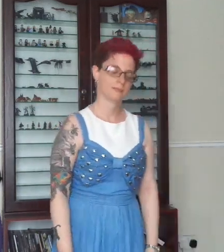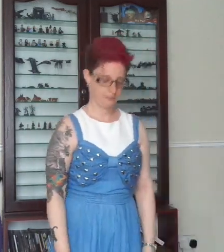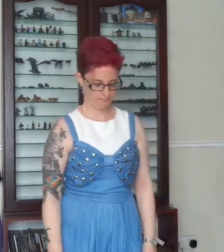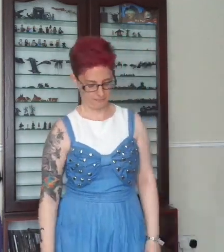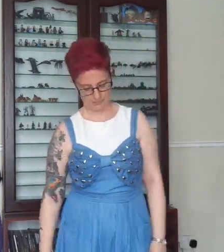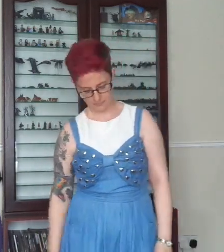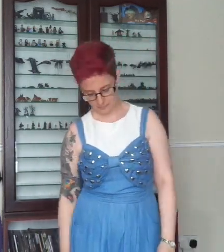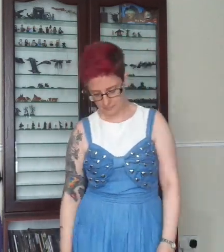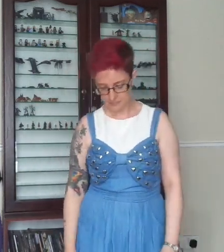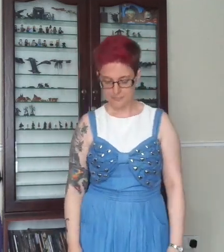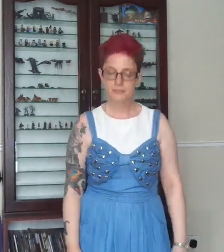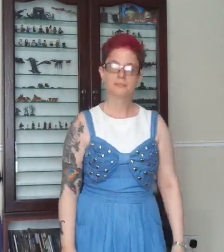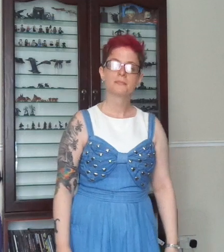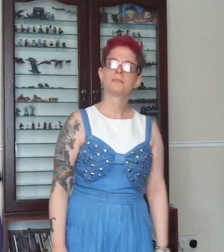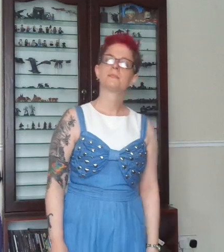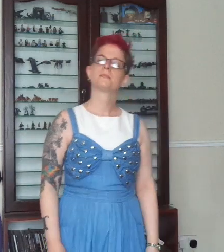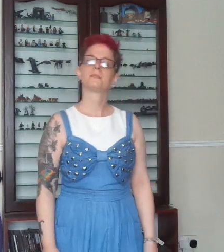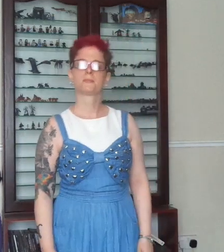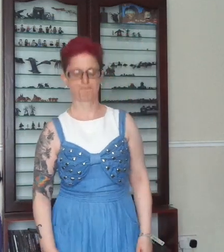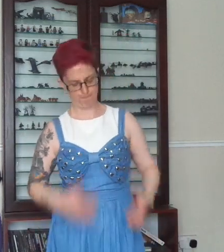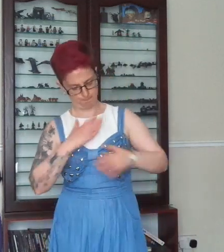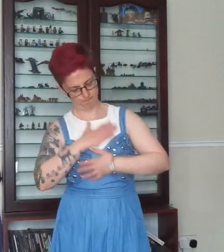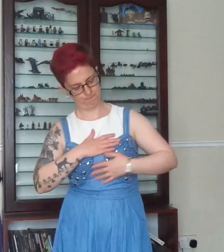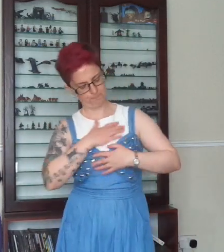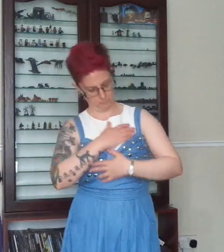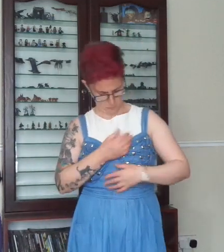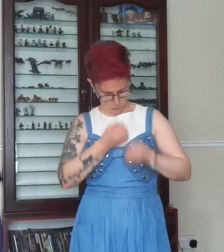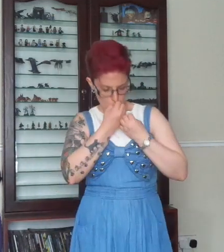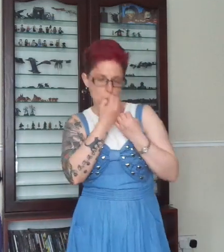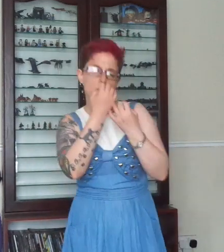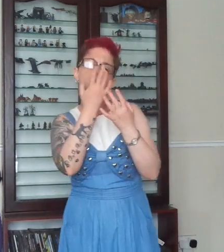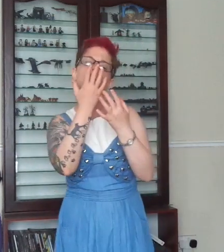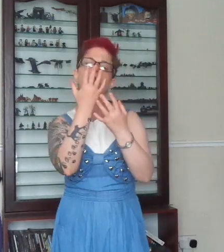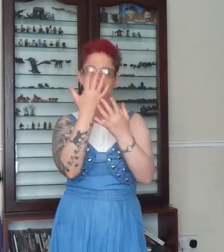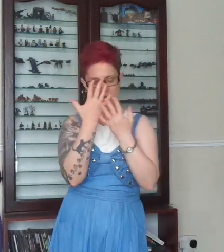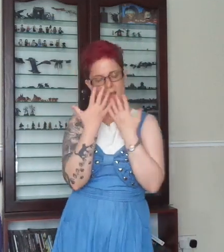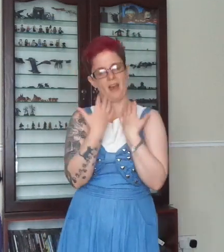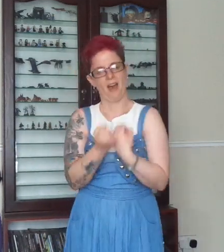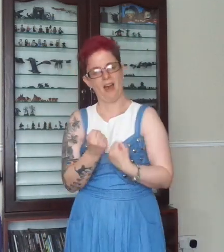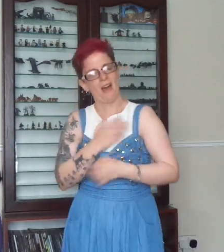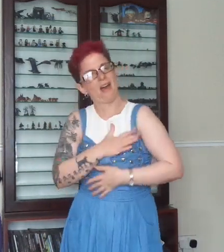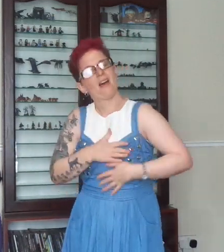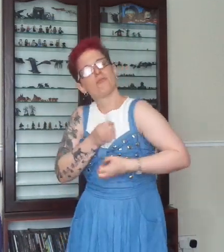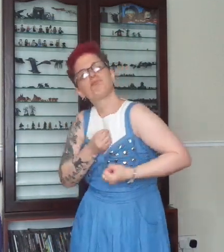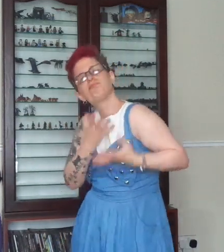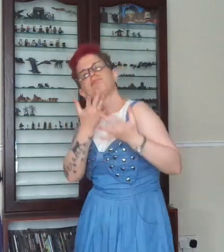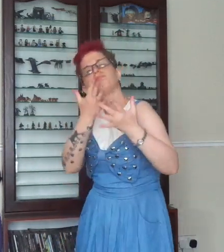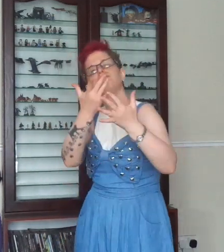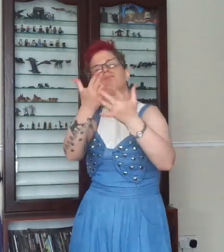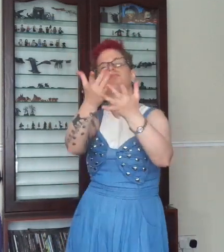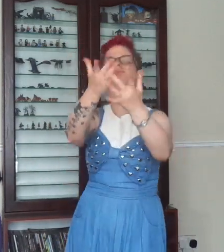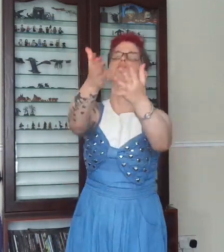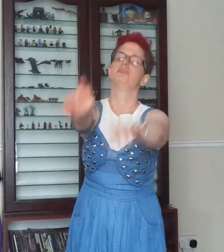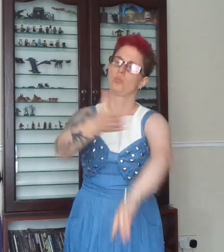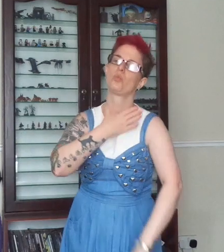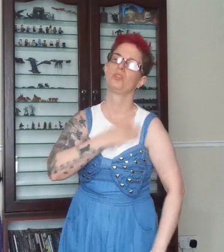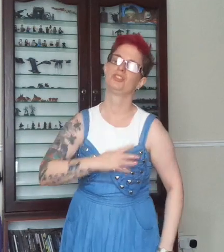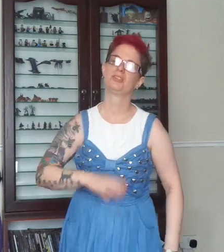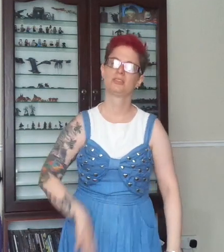But there's beauty here that's yet to depart There's still a song inside the halls in the dark I'll come for you if you